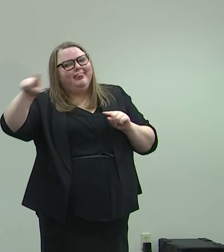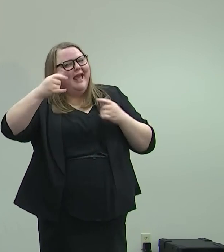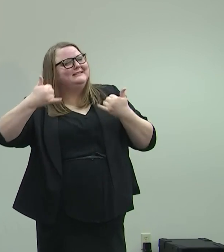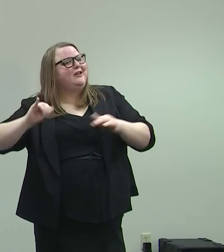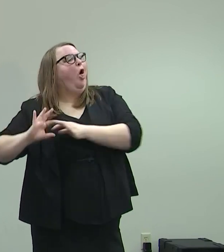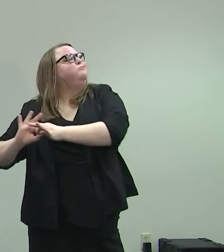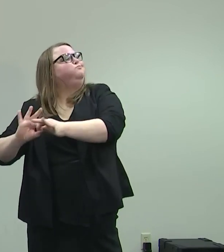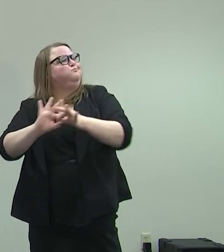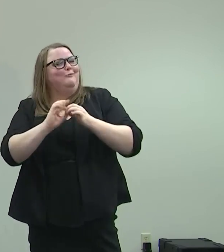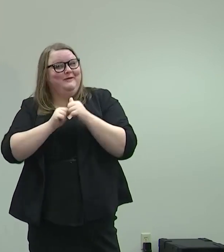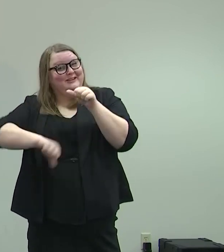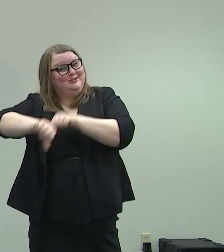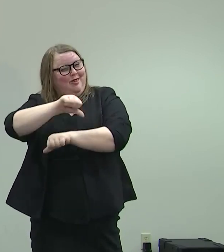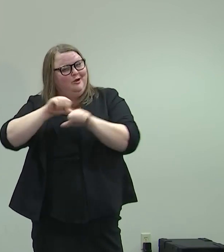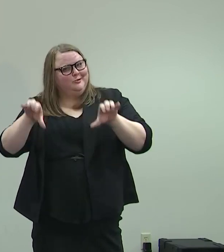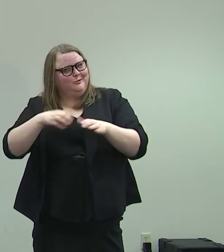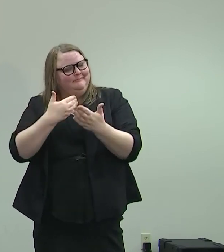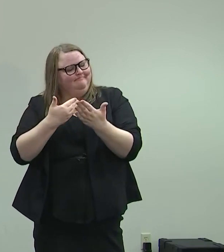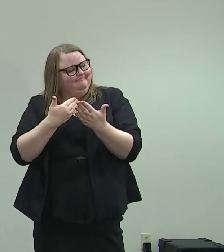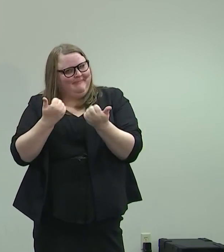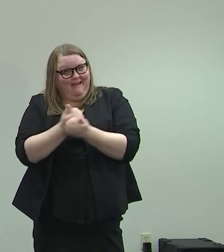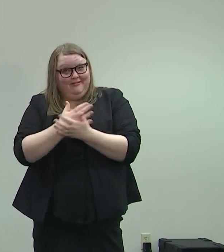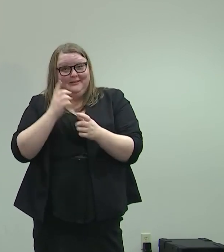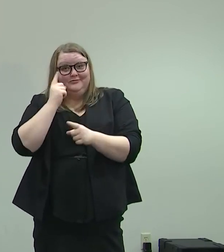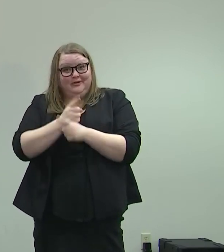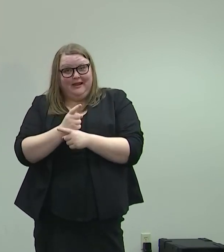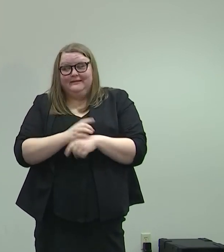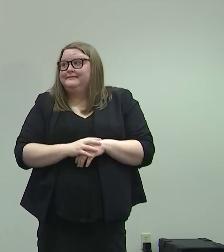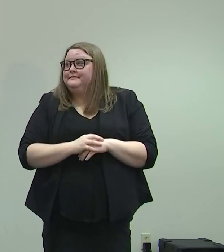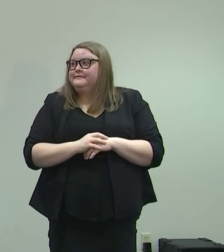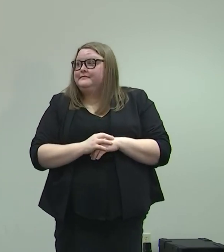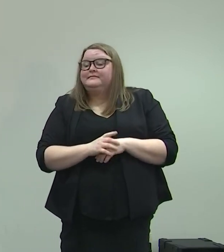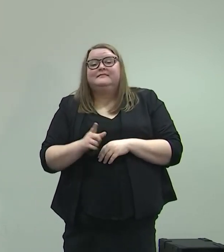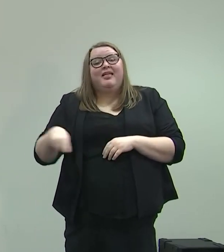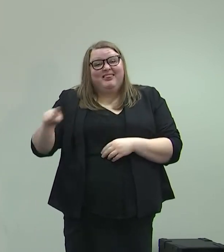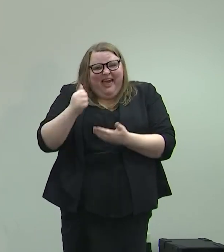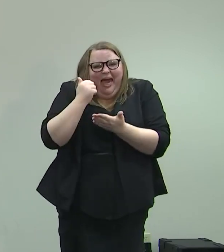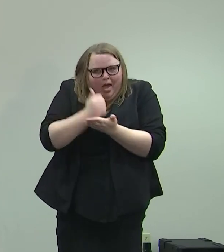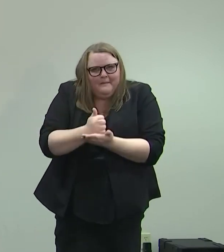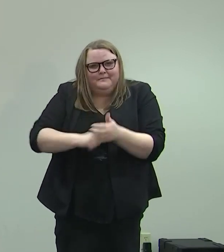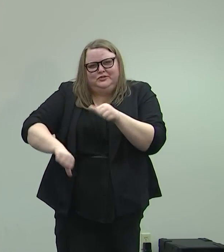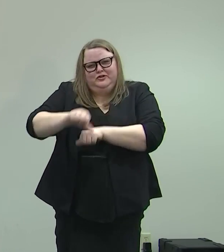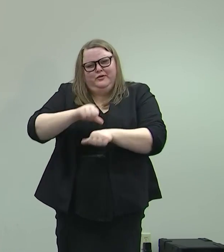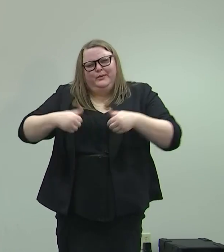together and doing the right thing. That hasn't stopped them from helping their neighbors.